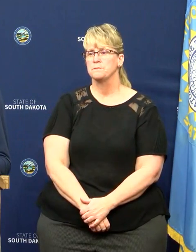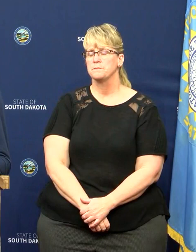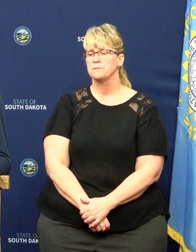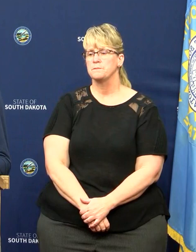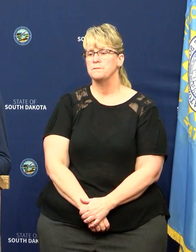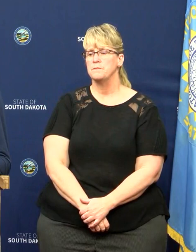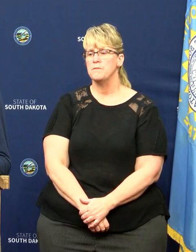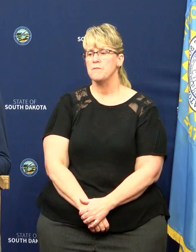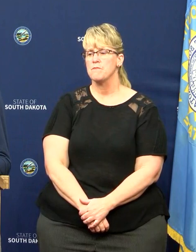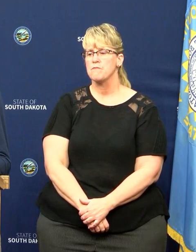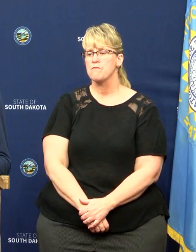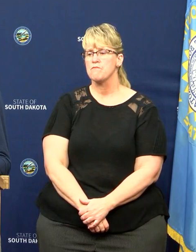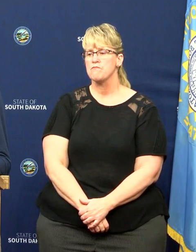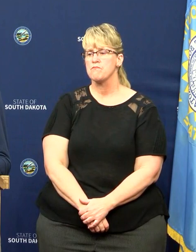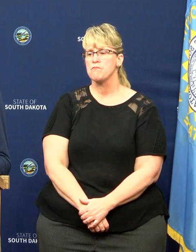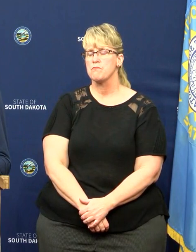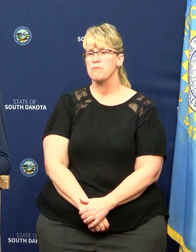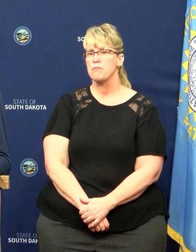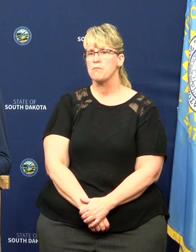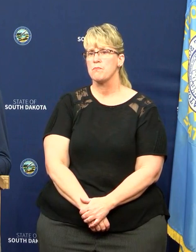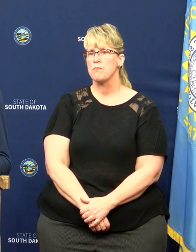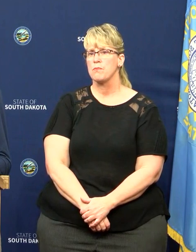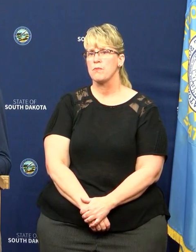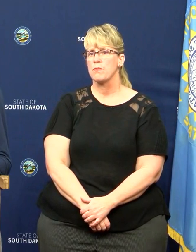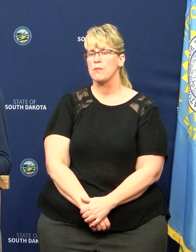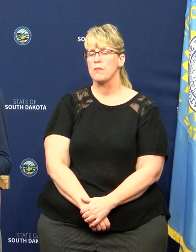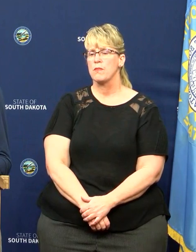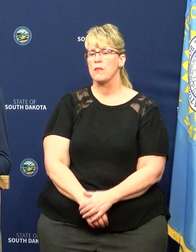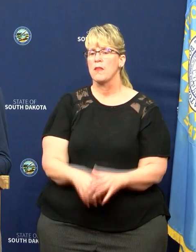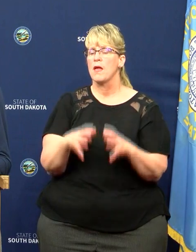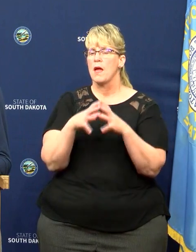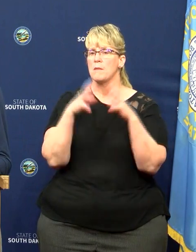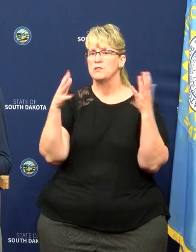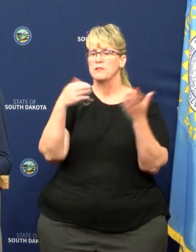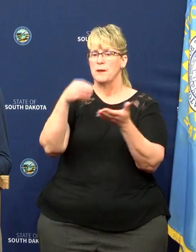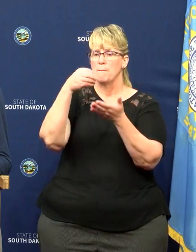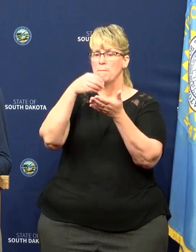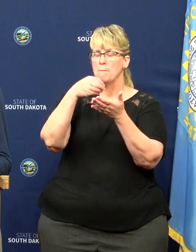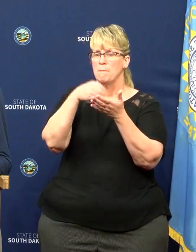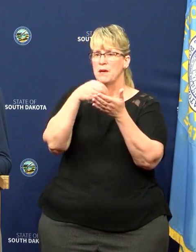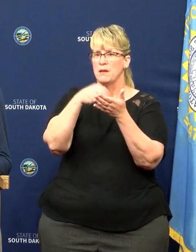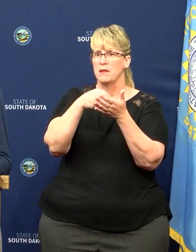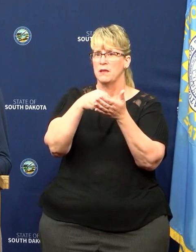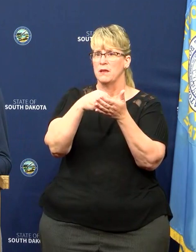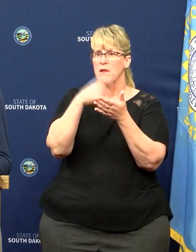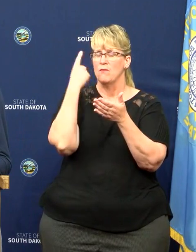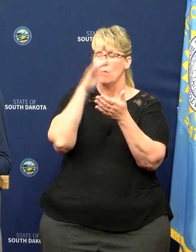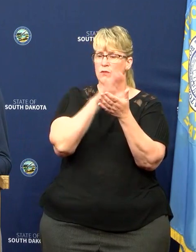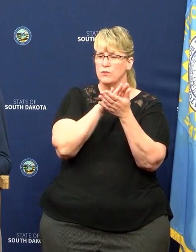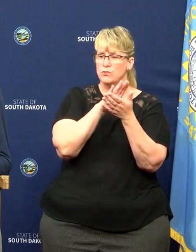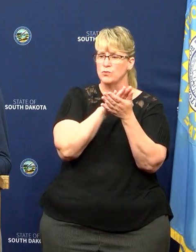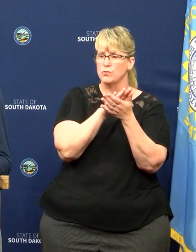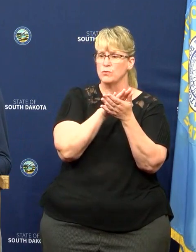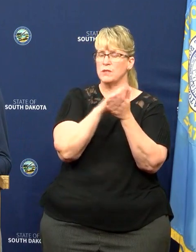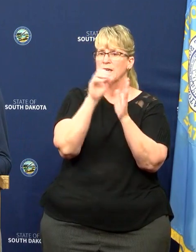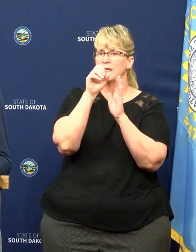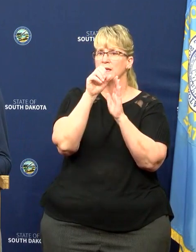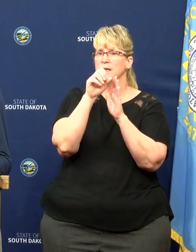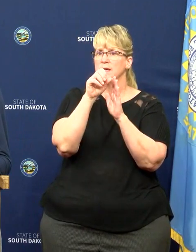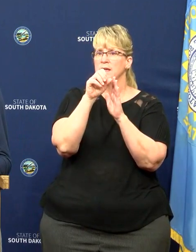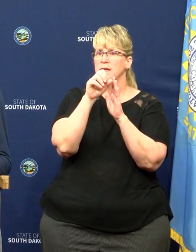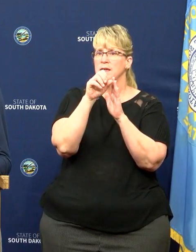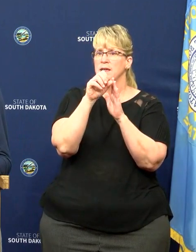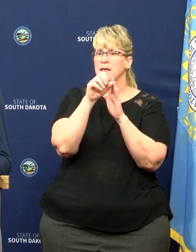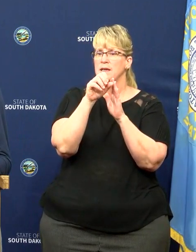budgeted for the school, is the state still short